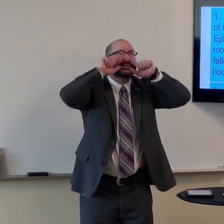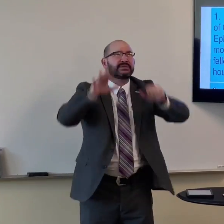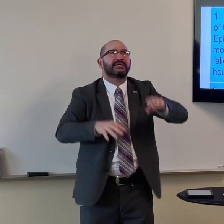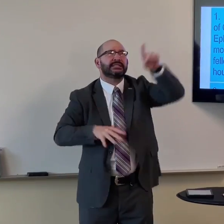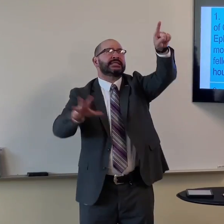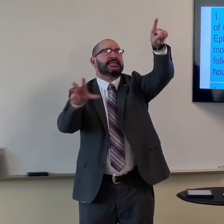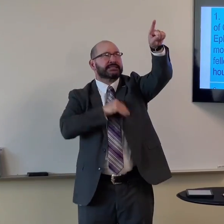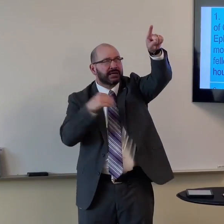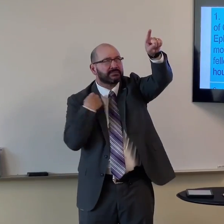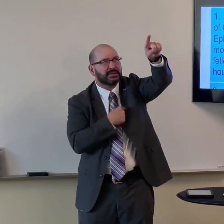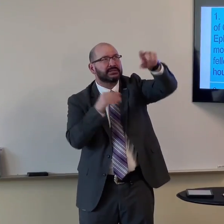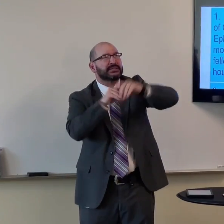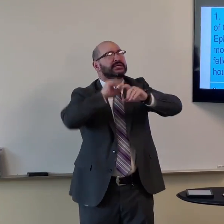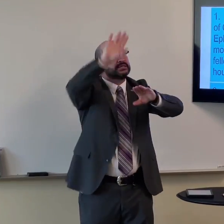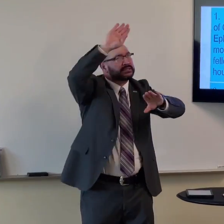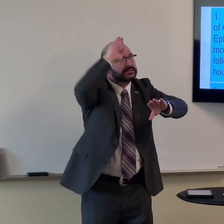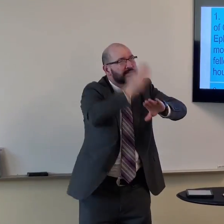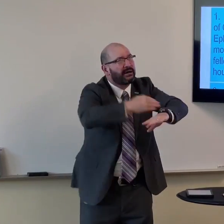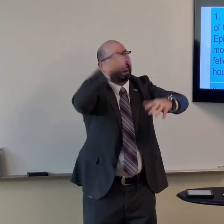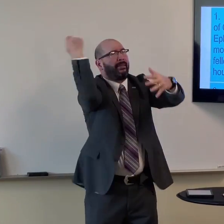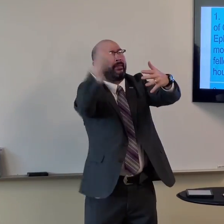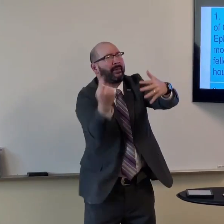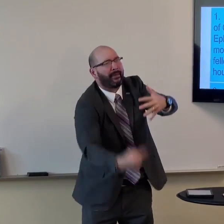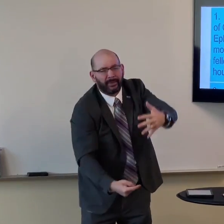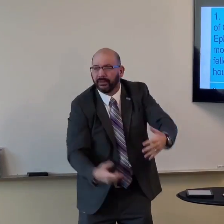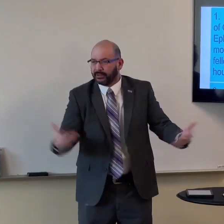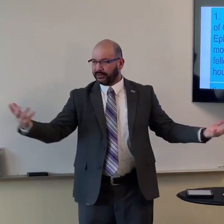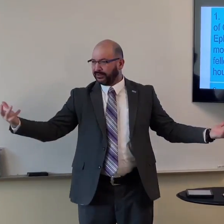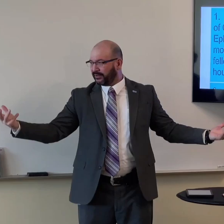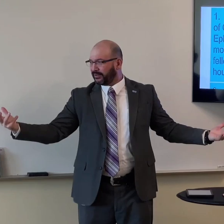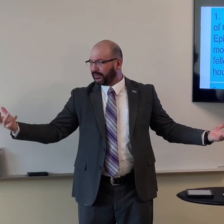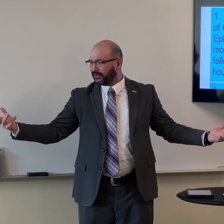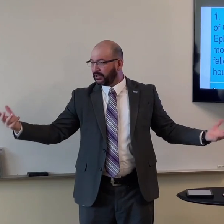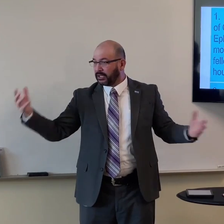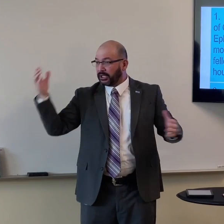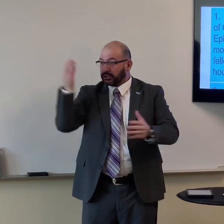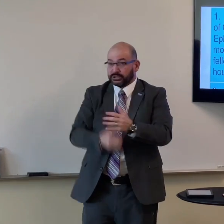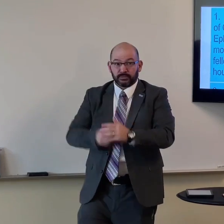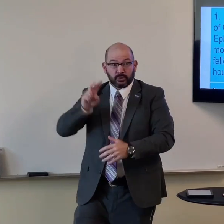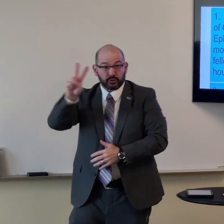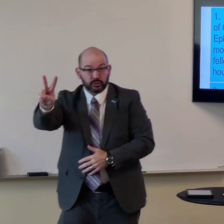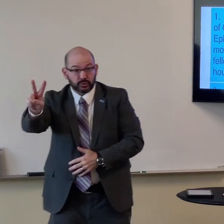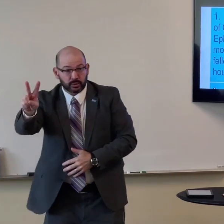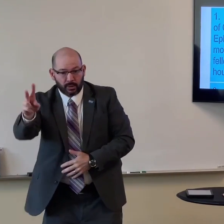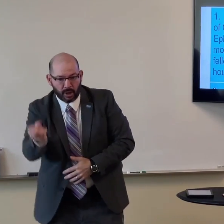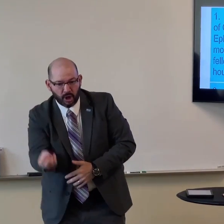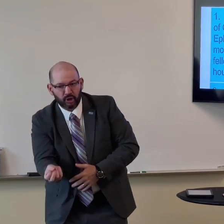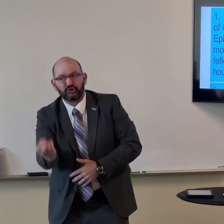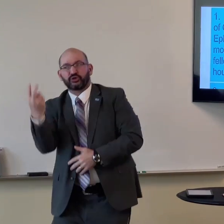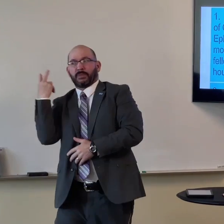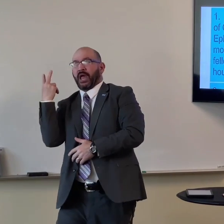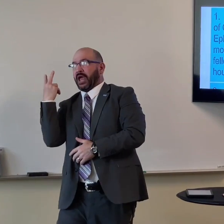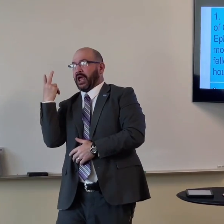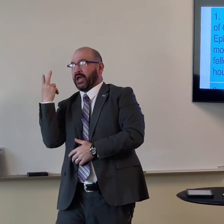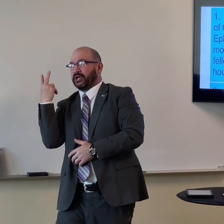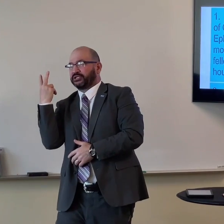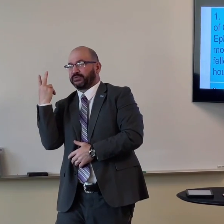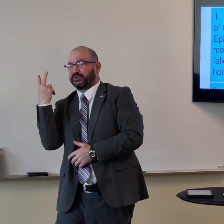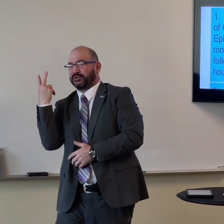all the blessings God has for us that we're, we're his children in his son. As we look back